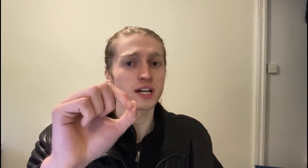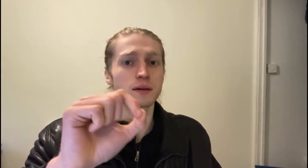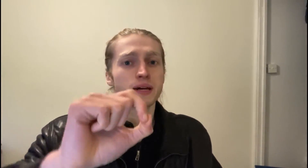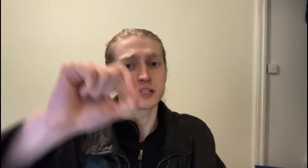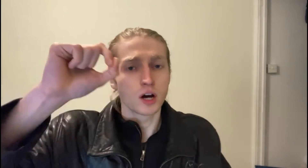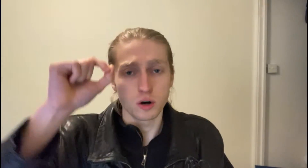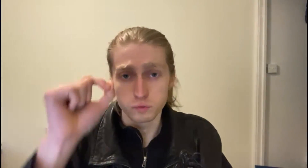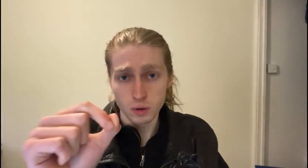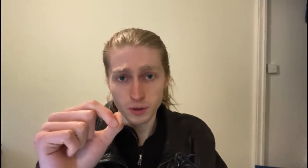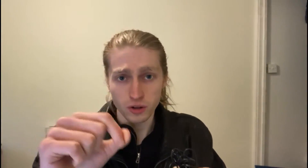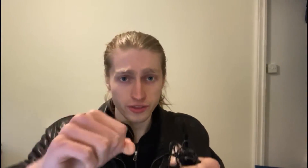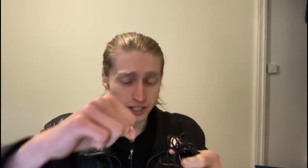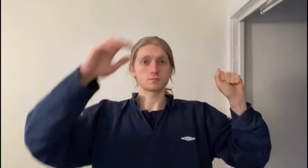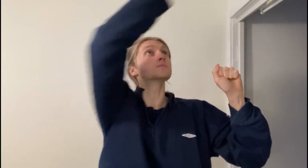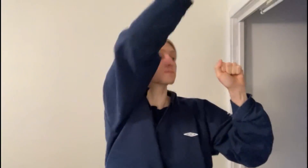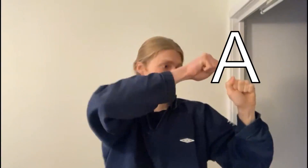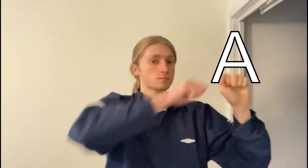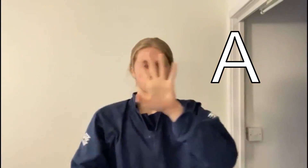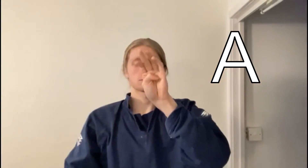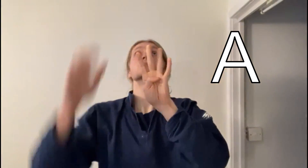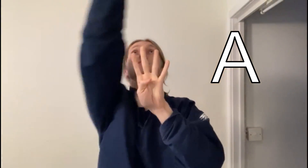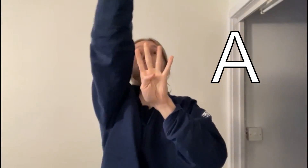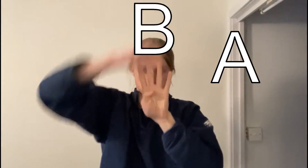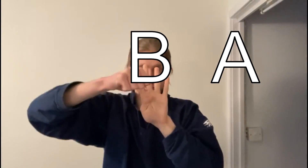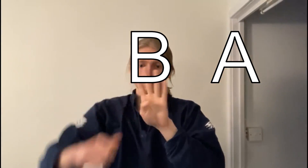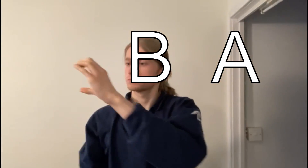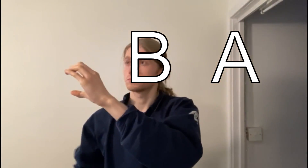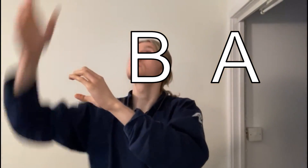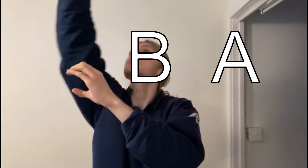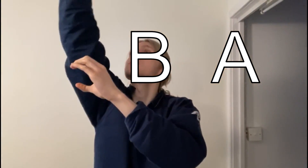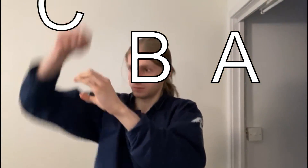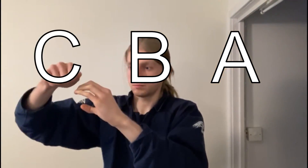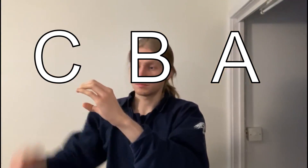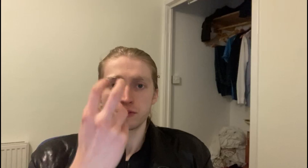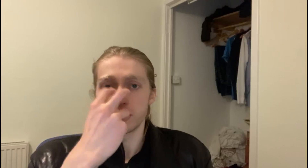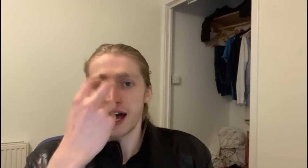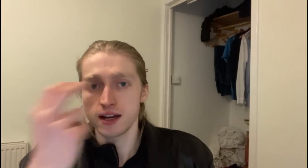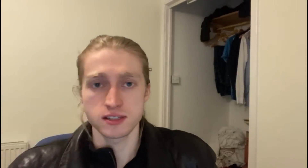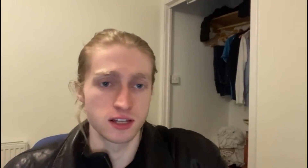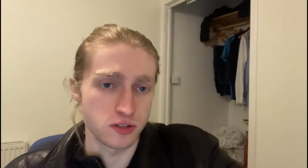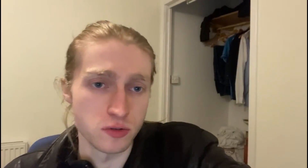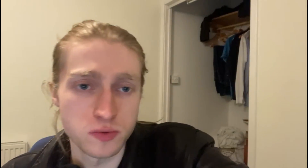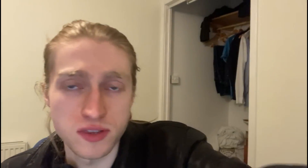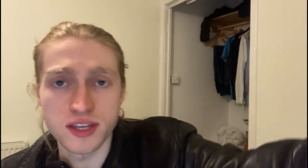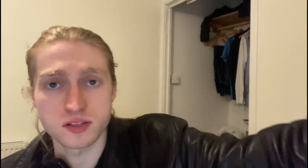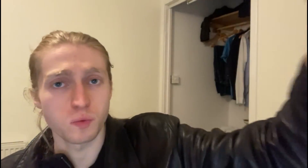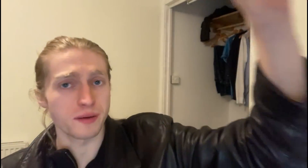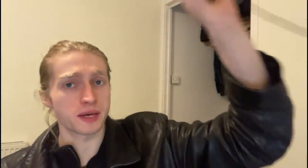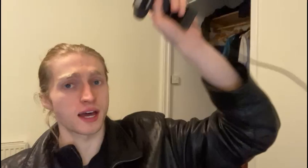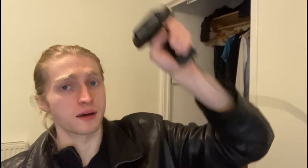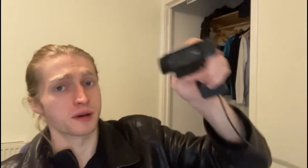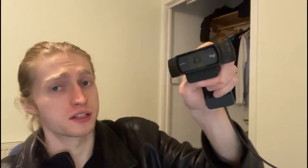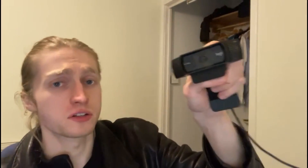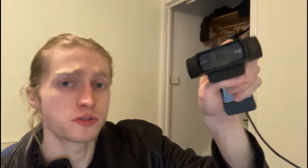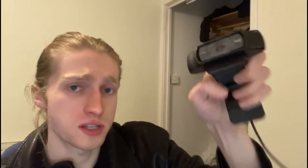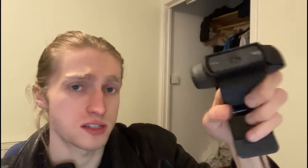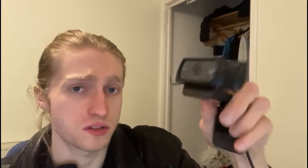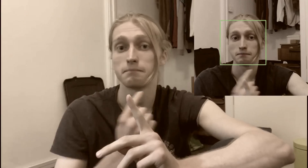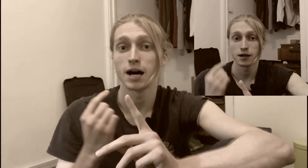going to make a robot that can translate American Sign Language in real time. For the eyes, let's use this webcam. I've done used it six videos